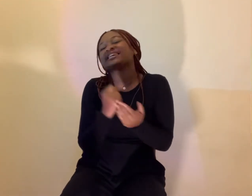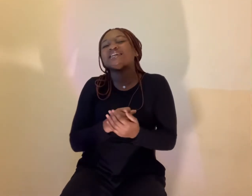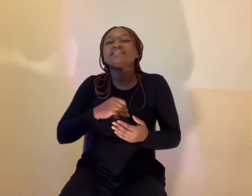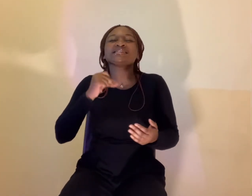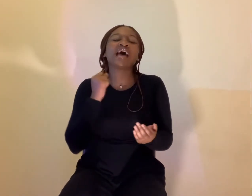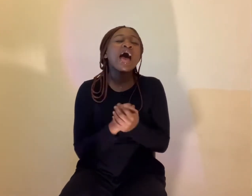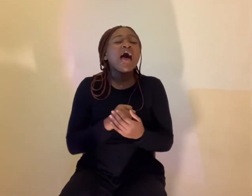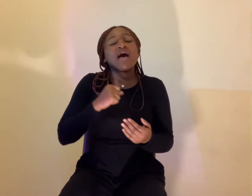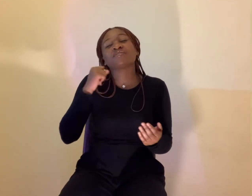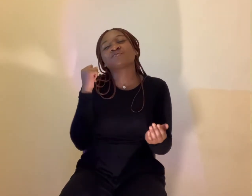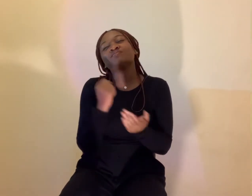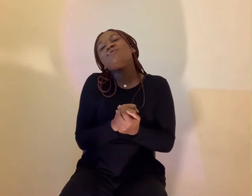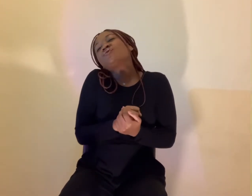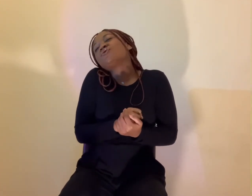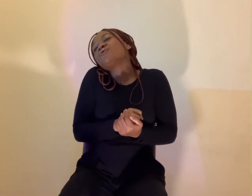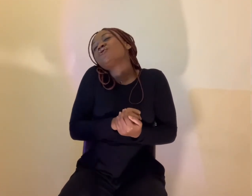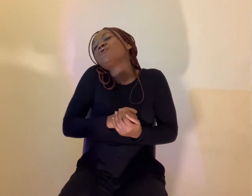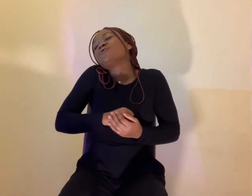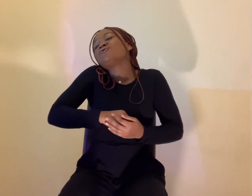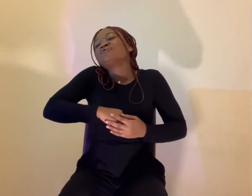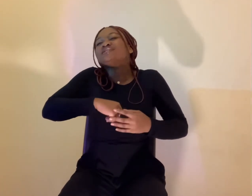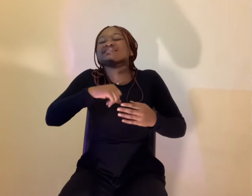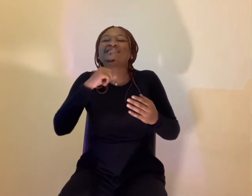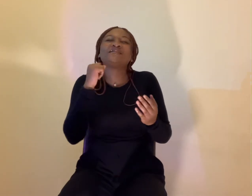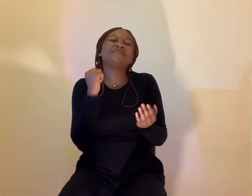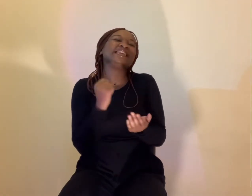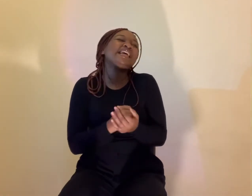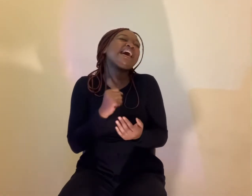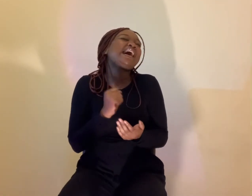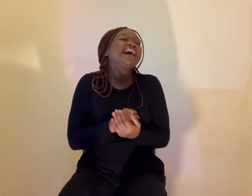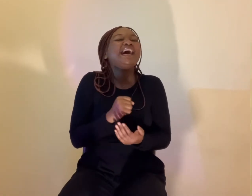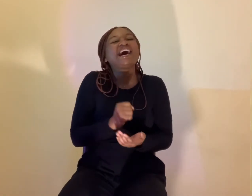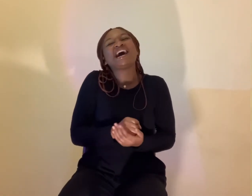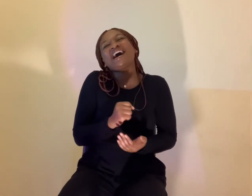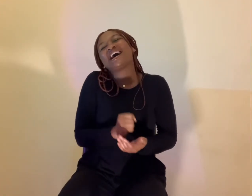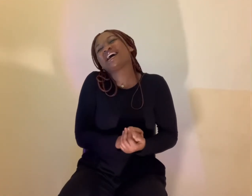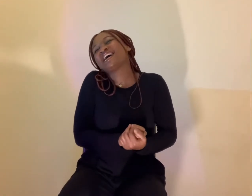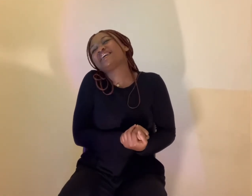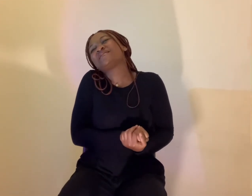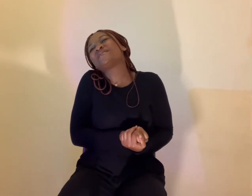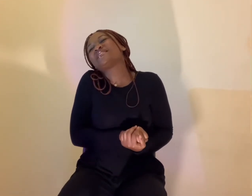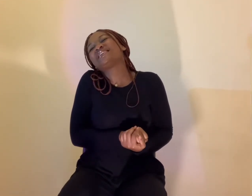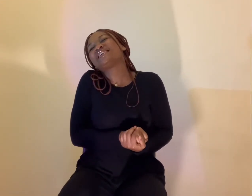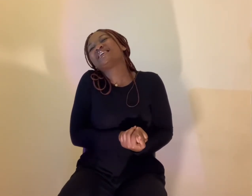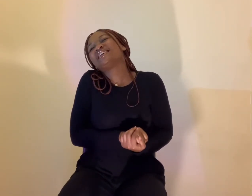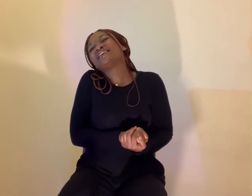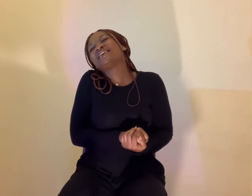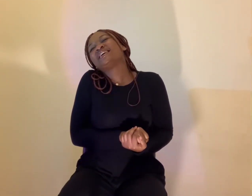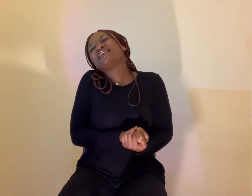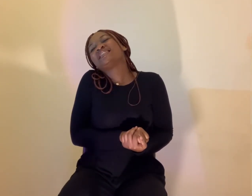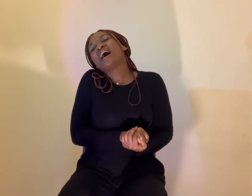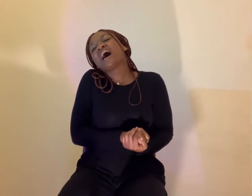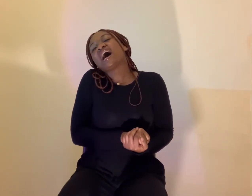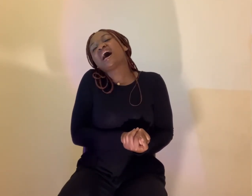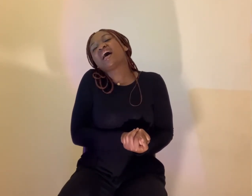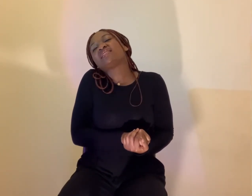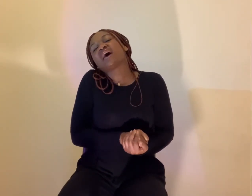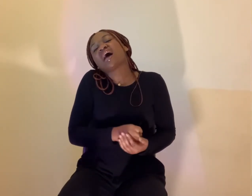and the moods are blind then they